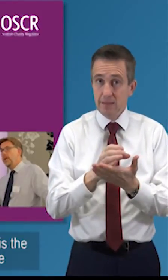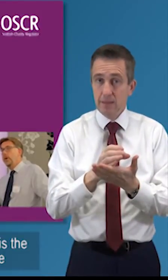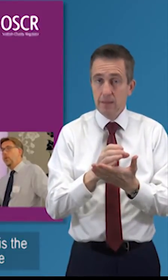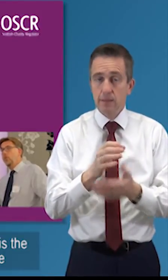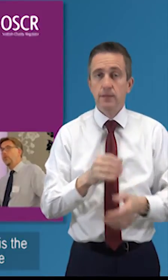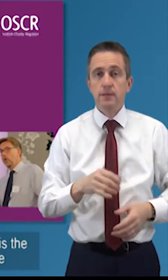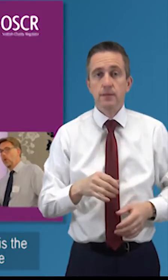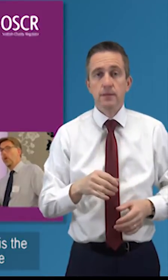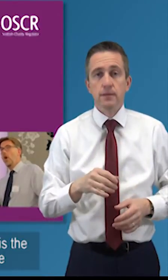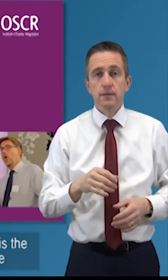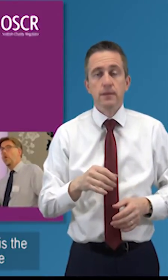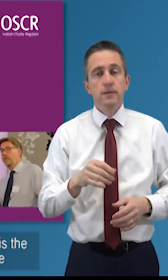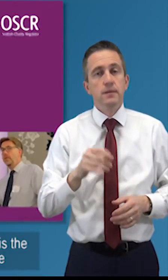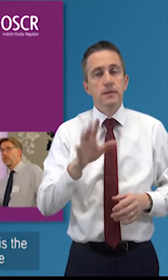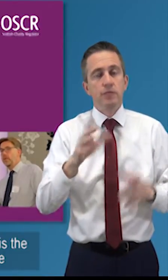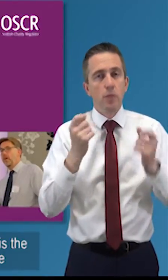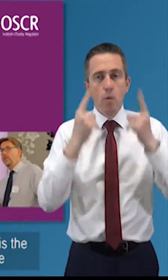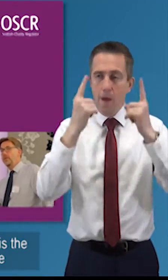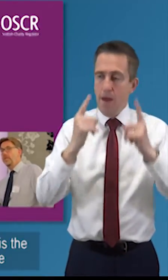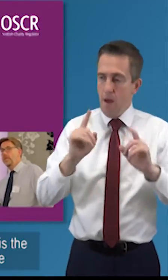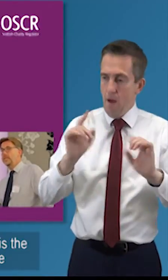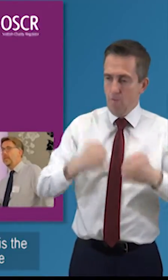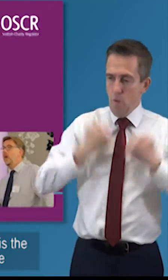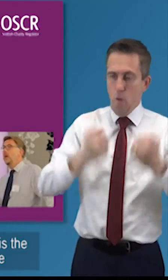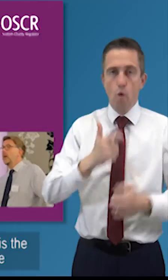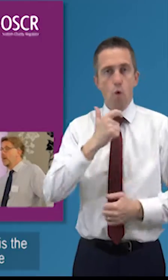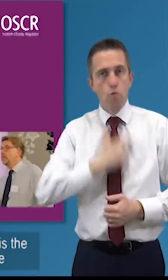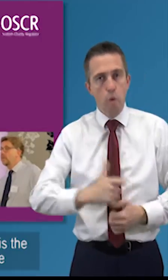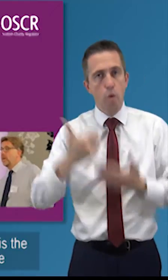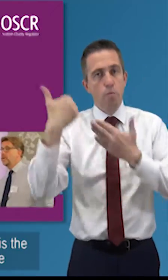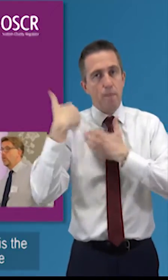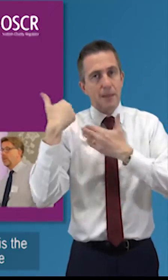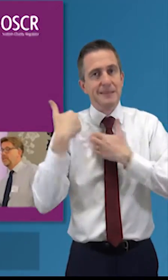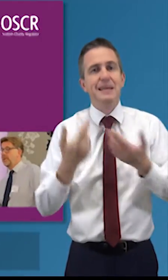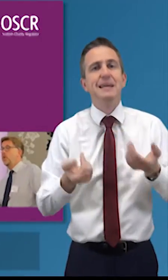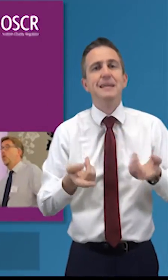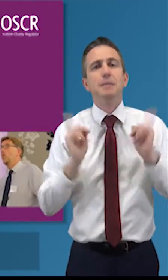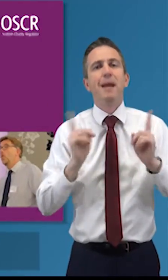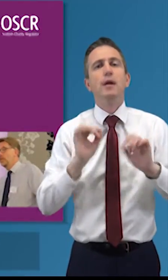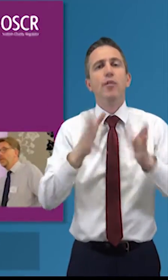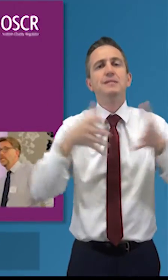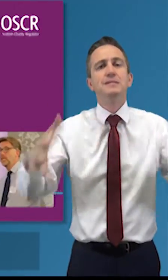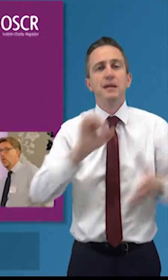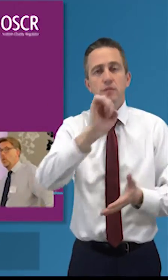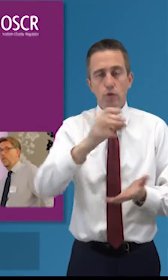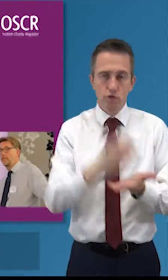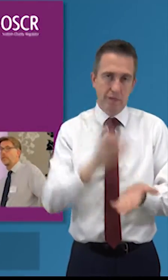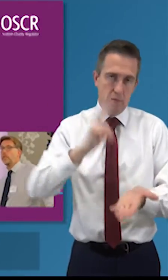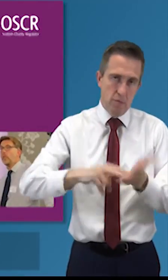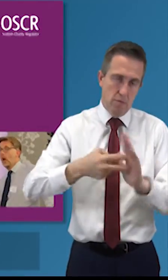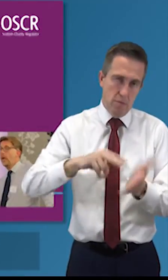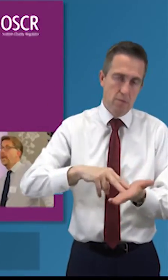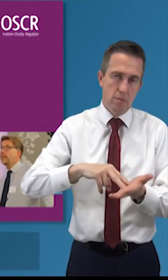it's about thinking about what the role of the the charity trustees and given the size of your organization what do you need to know